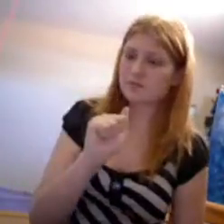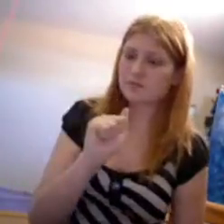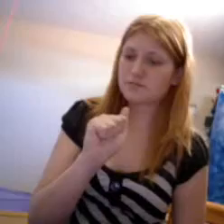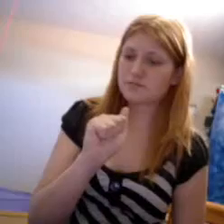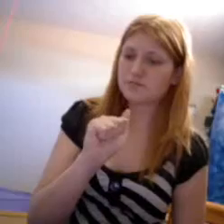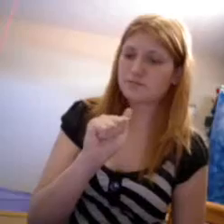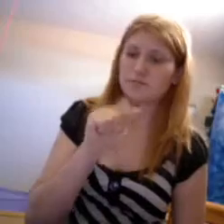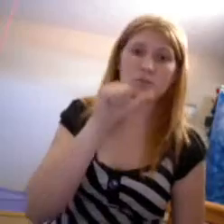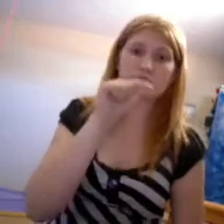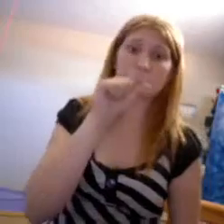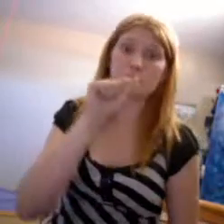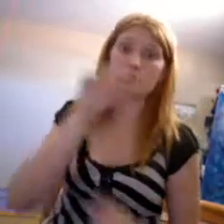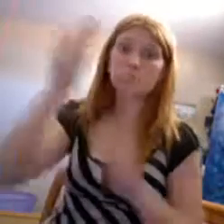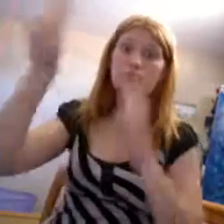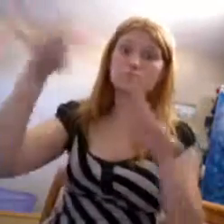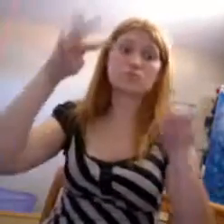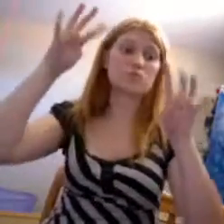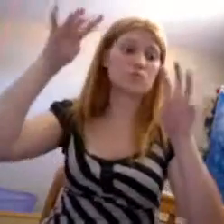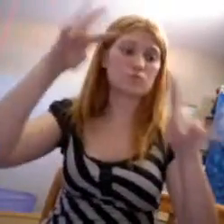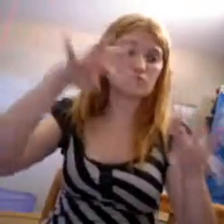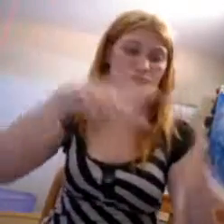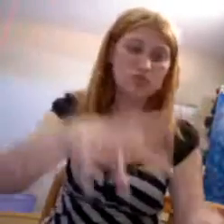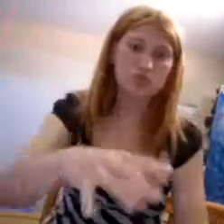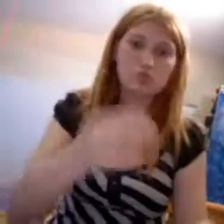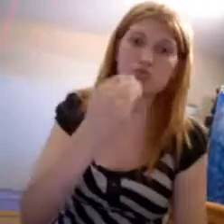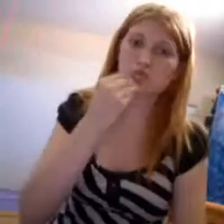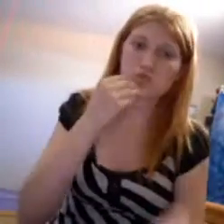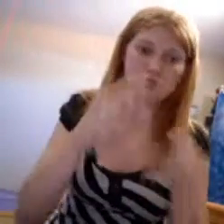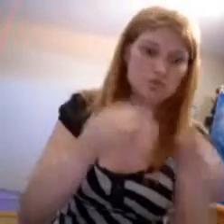I'm ready to